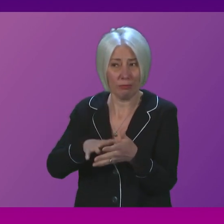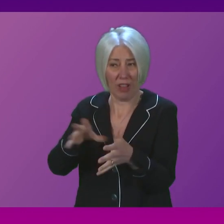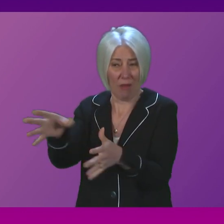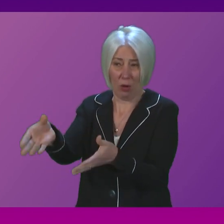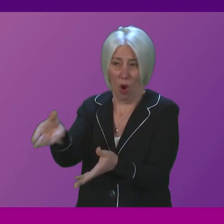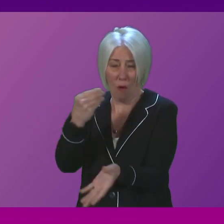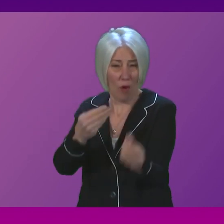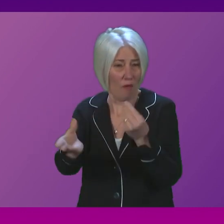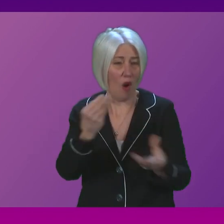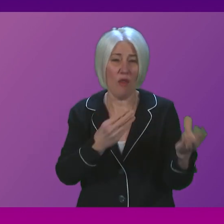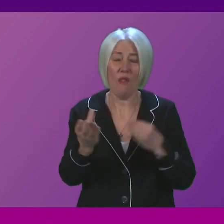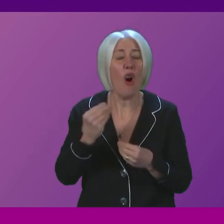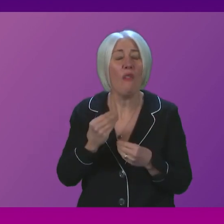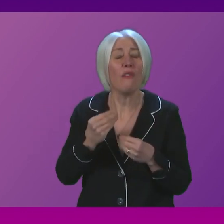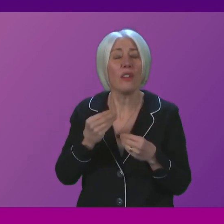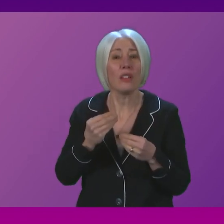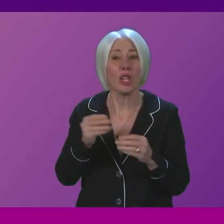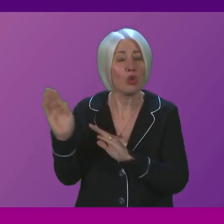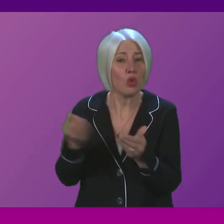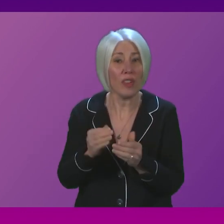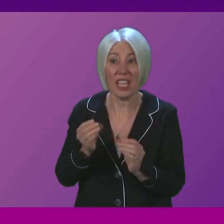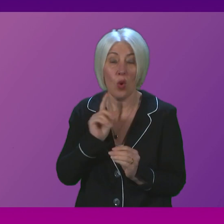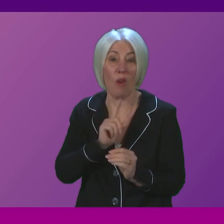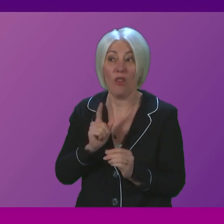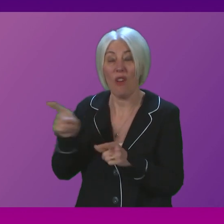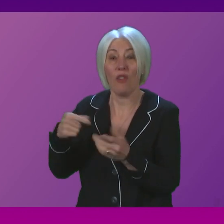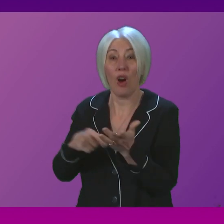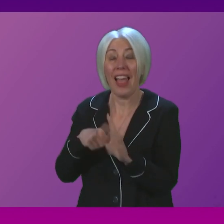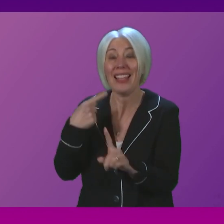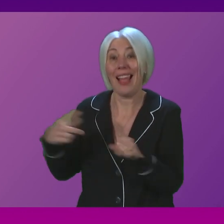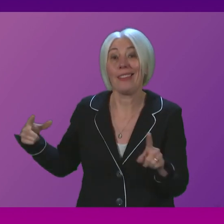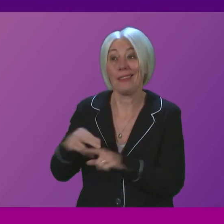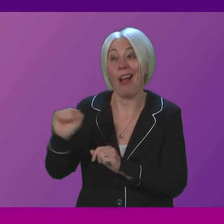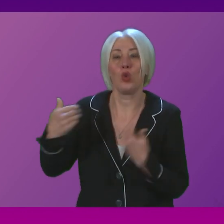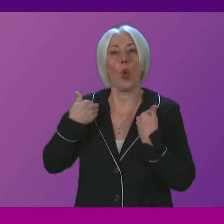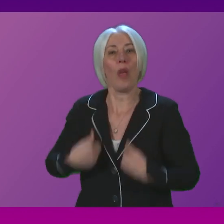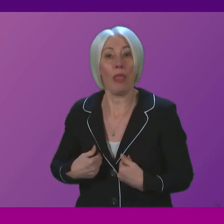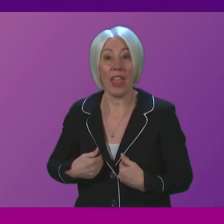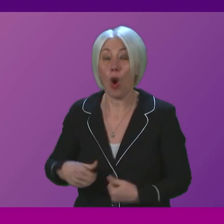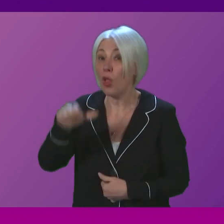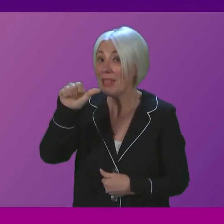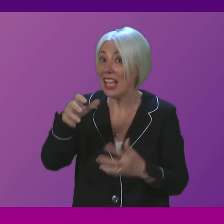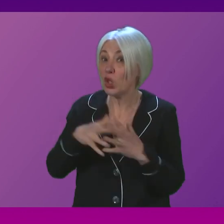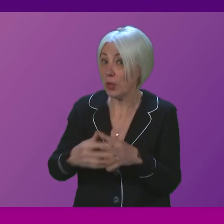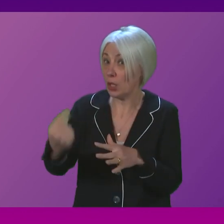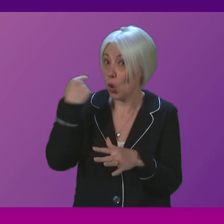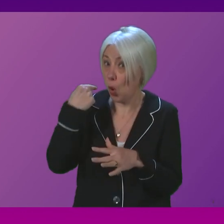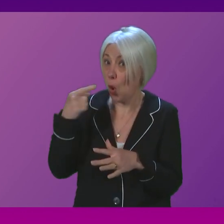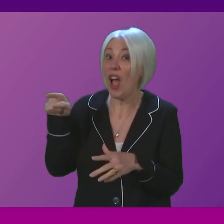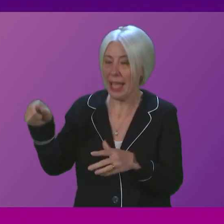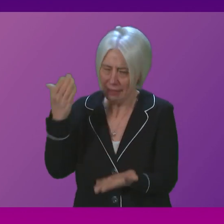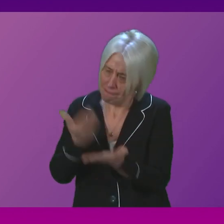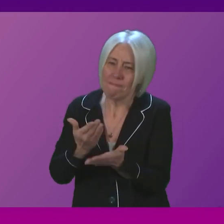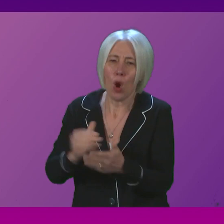services to give tax cuts for the wealthiest. Because it is only six weeks that Douglas Ross demanded that we took money